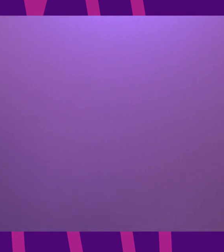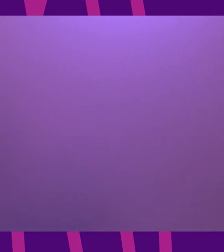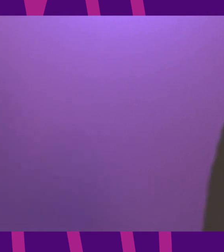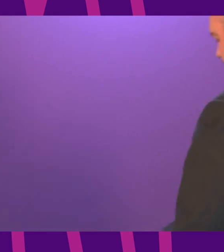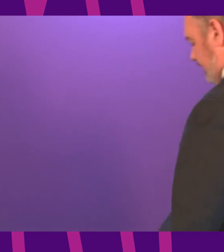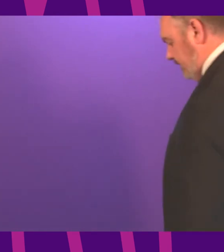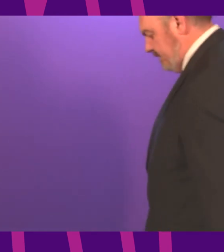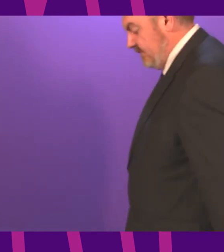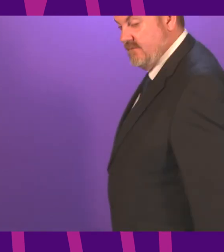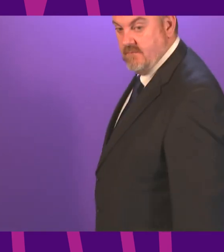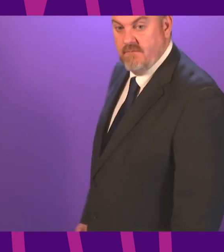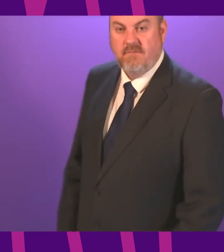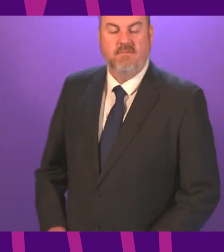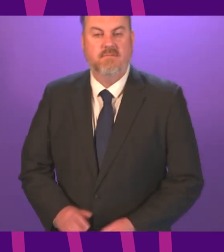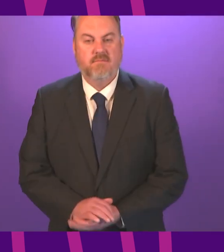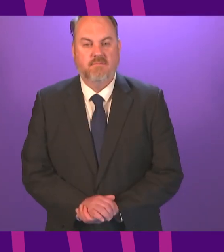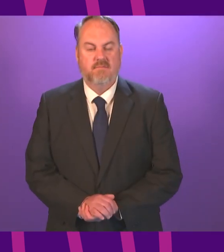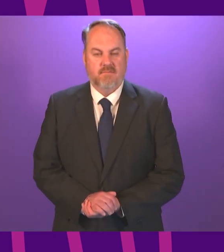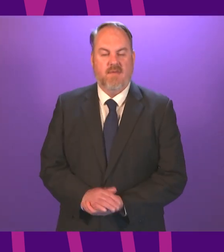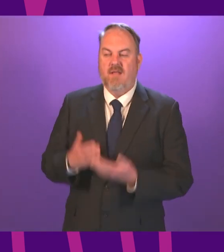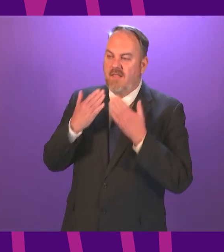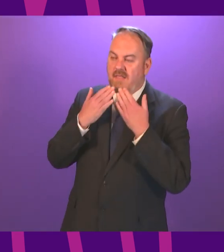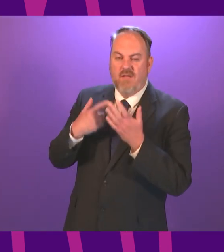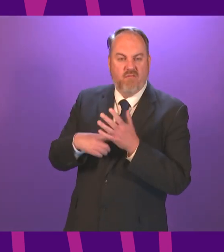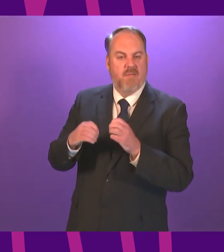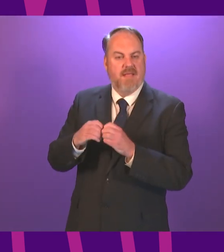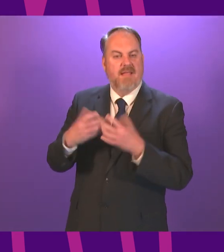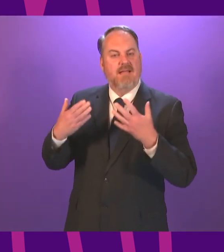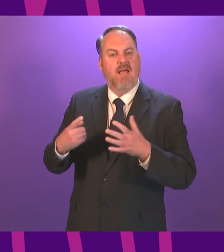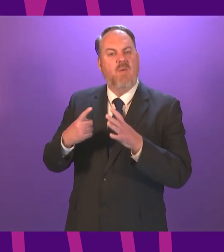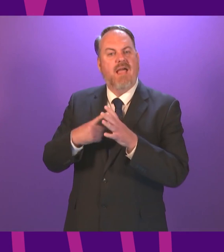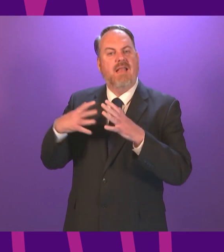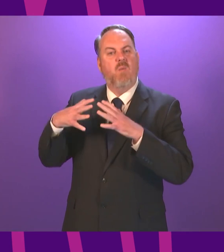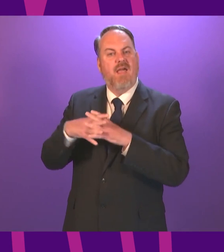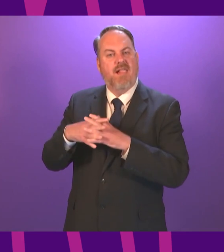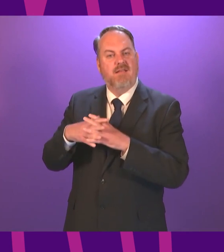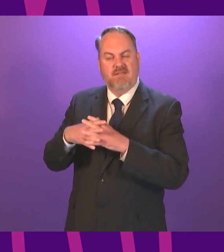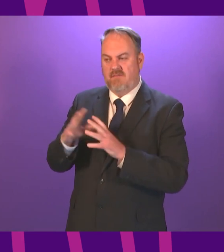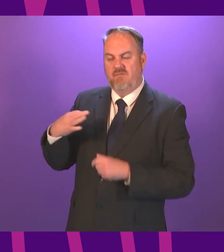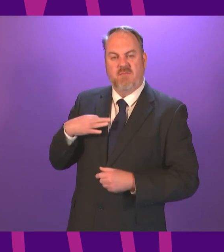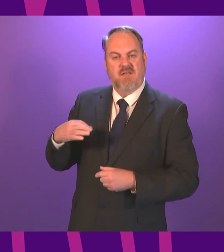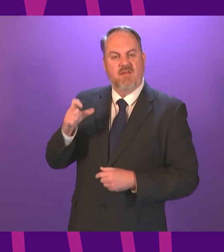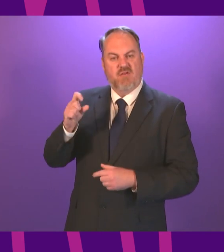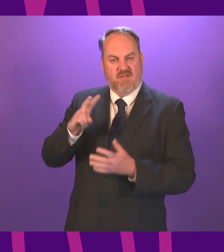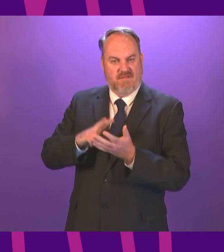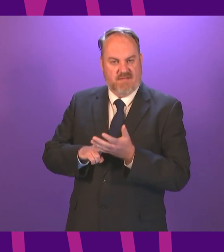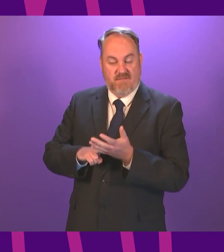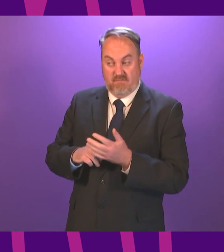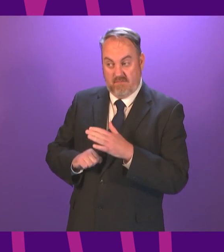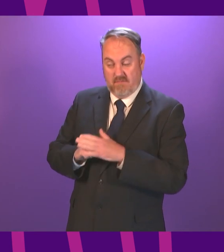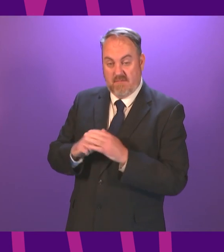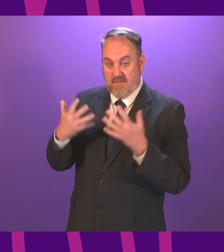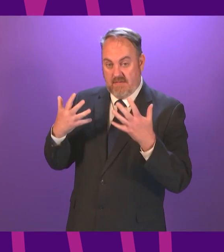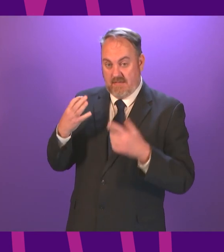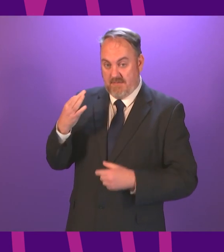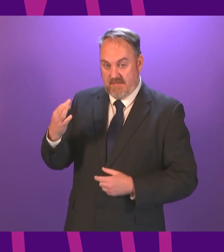thank you Miss Bailey and I now call on Annie Wells to close for the Conservatives you have around 10 minutes thank you thank you Deputy